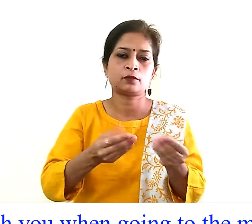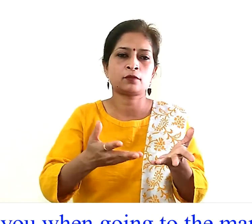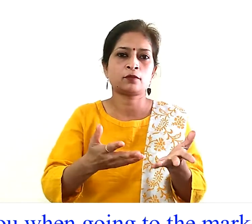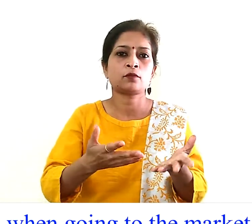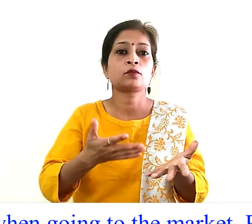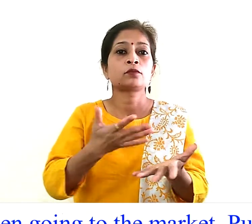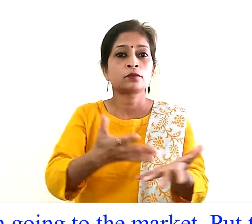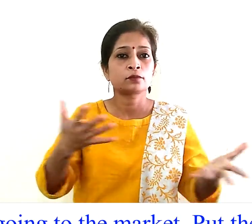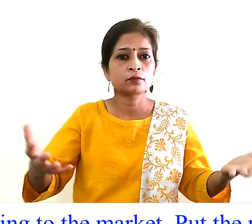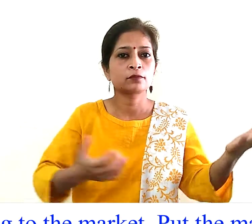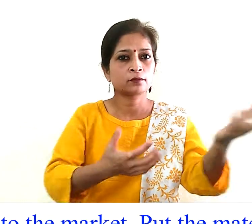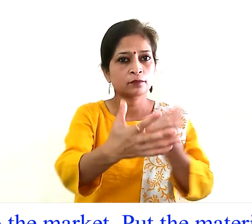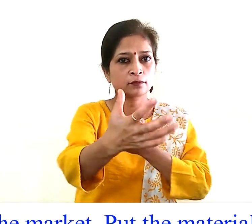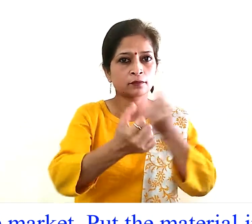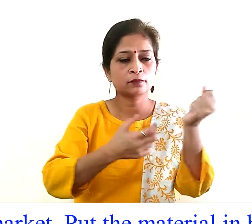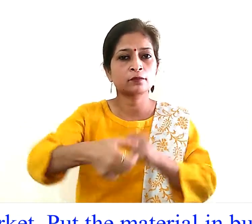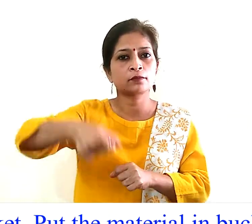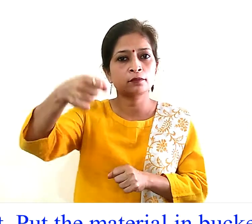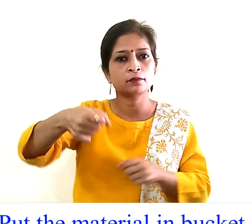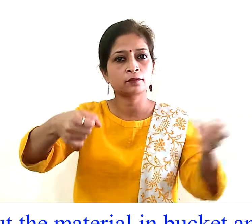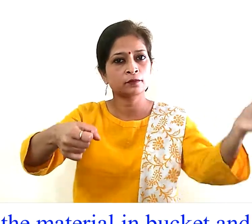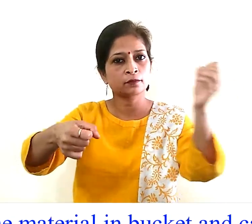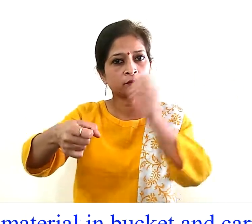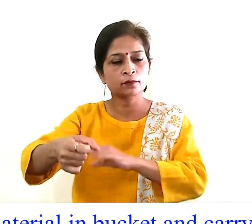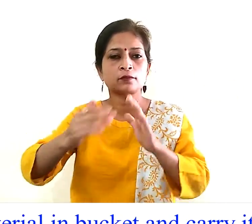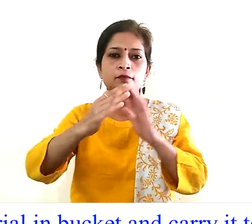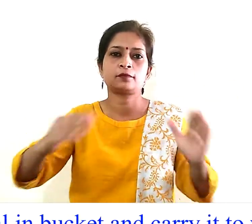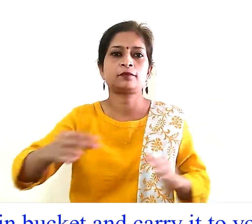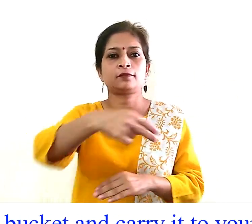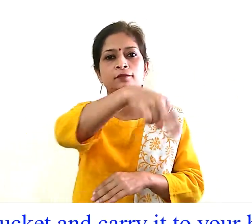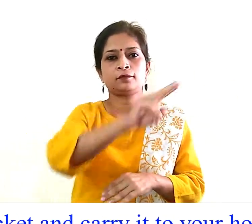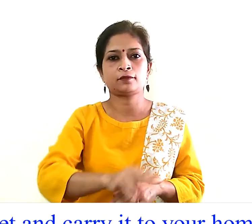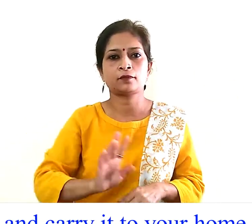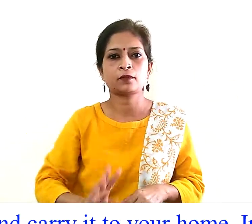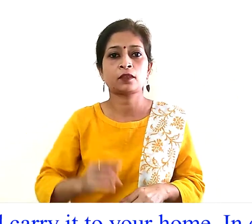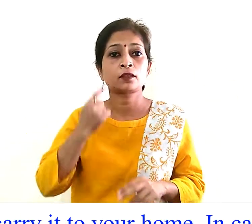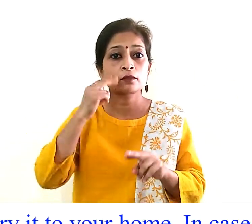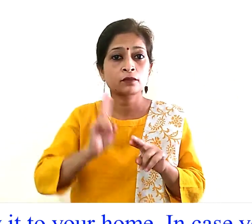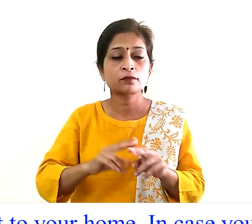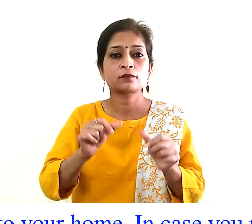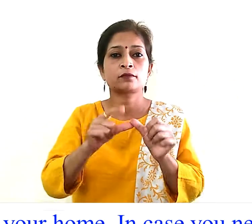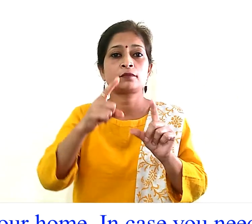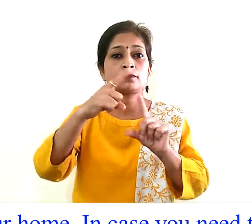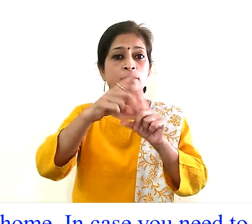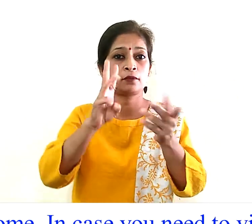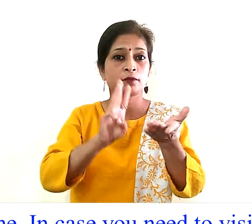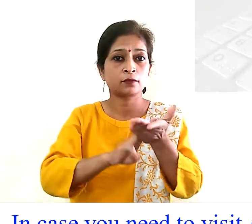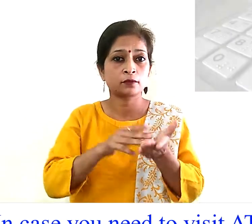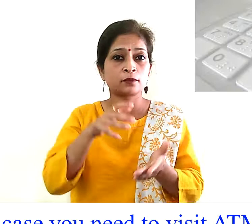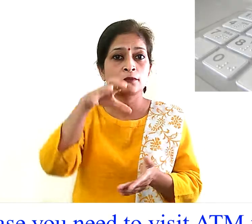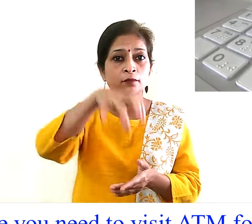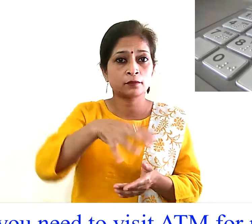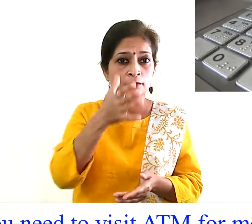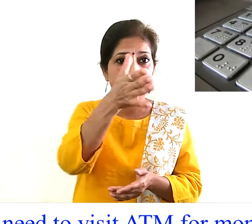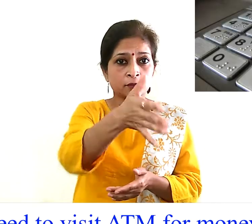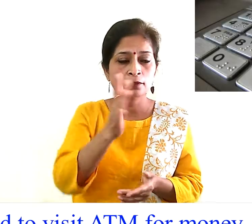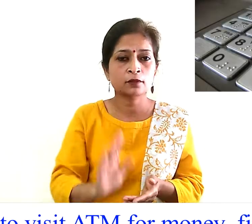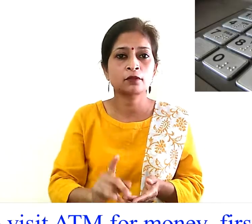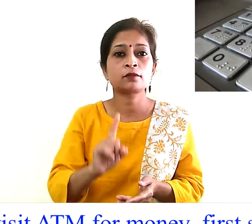put the material in bucket and carry to your home in case you need to visit ATM for money first sanitize the